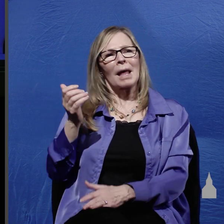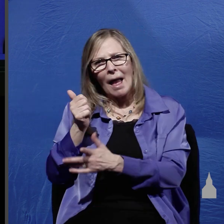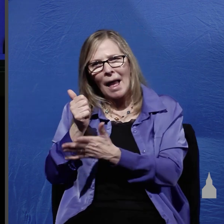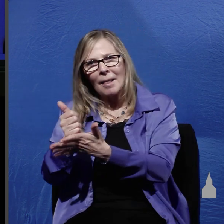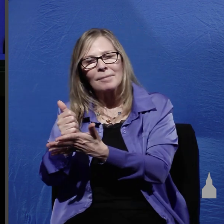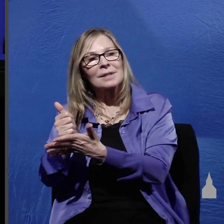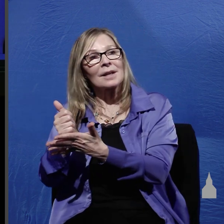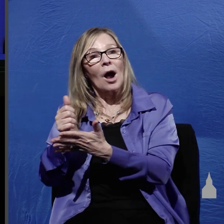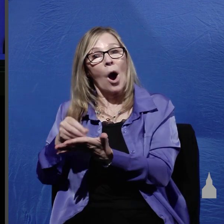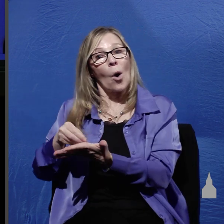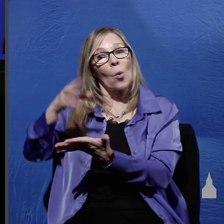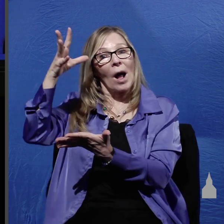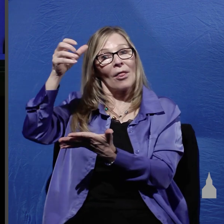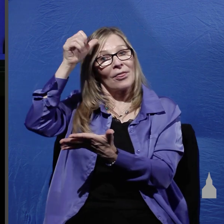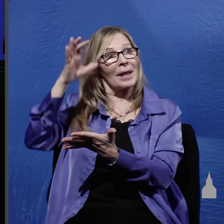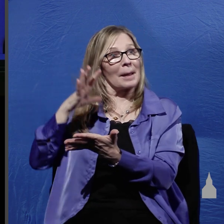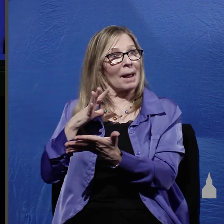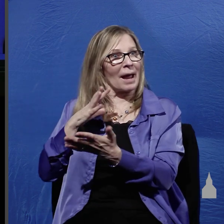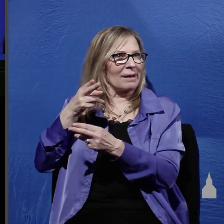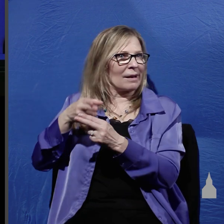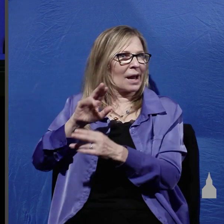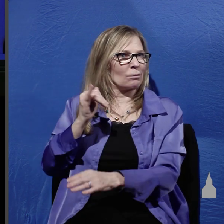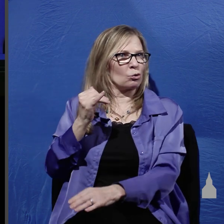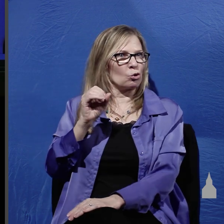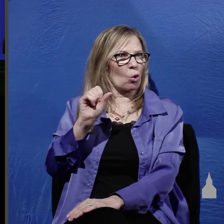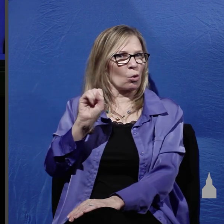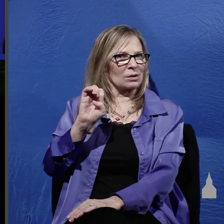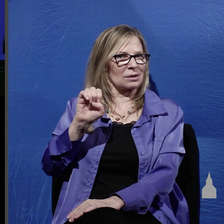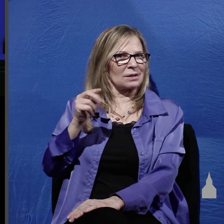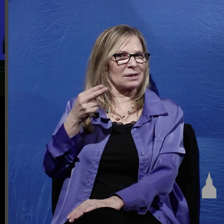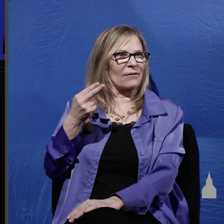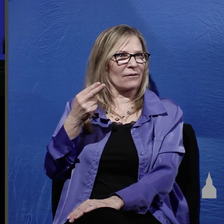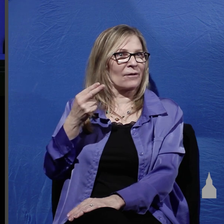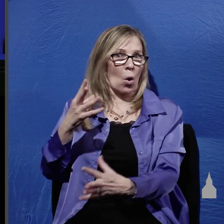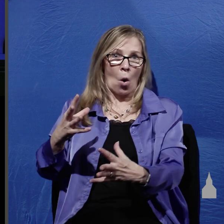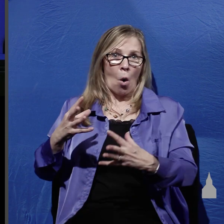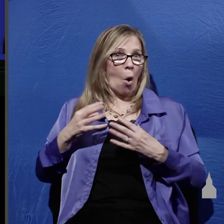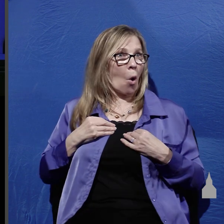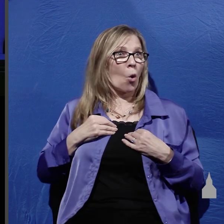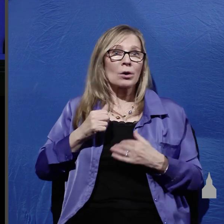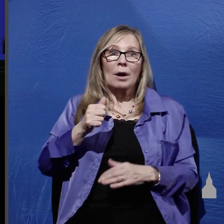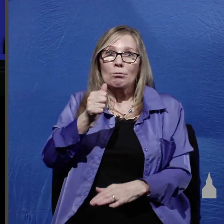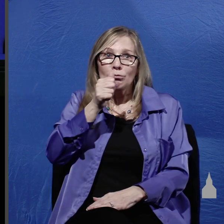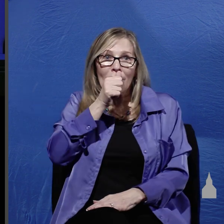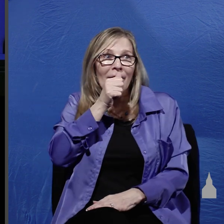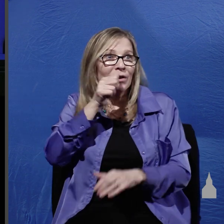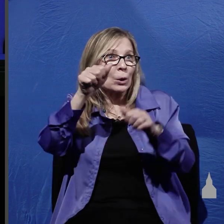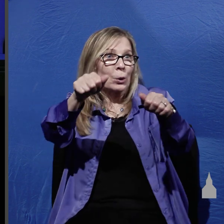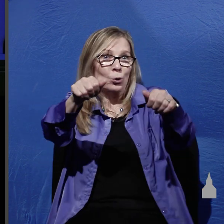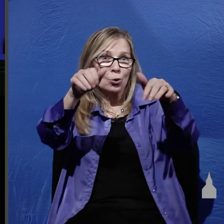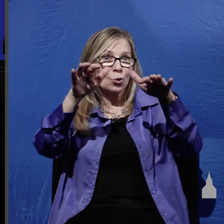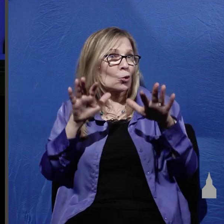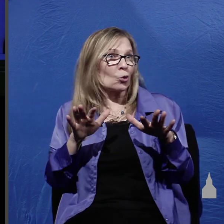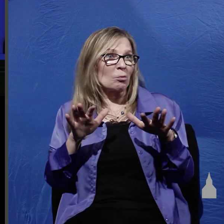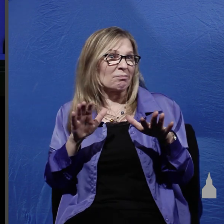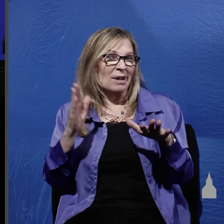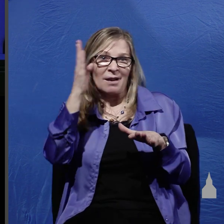name of Joseph from the town of Arimathea who owned an unused tomb a tomb that Peter and John